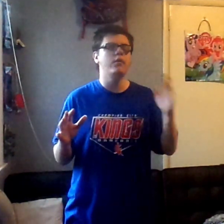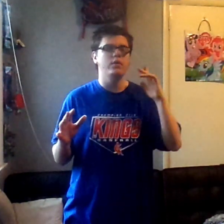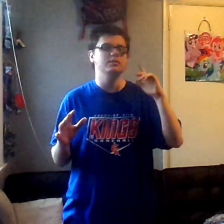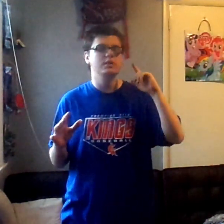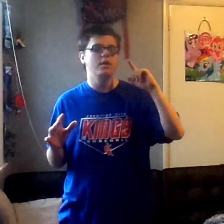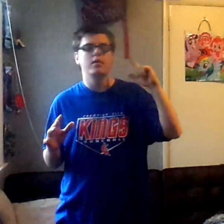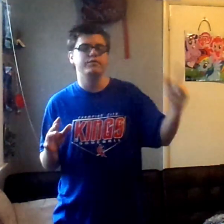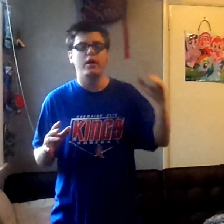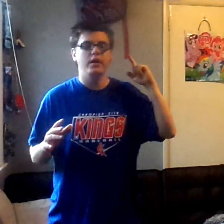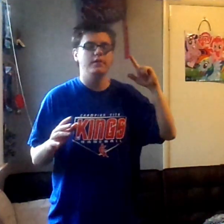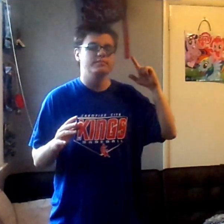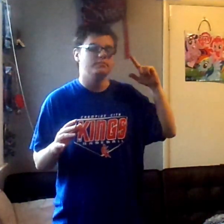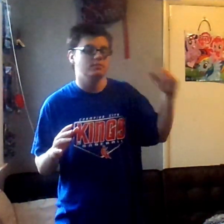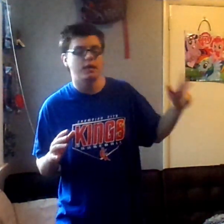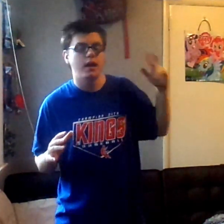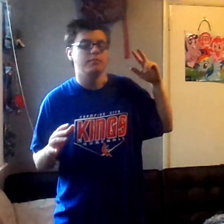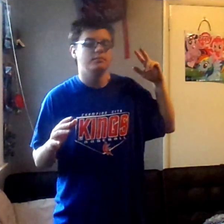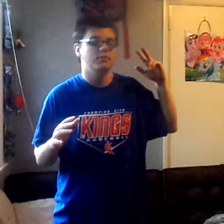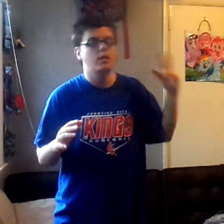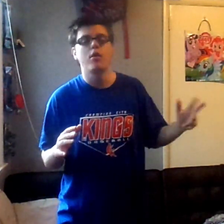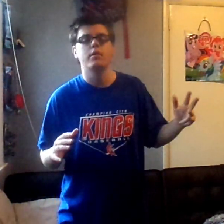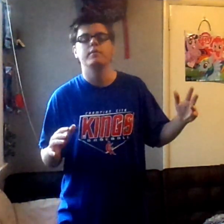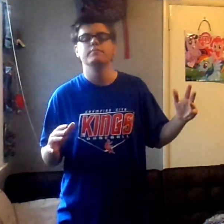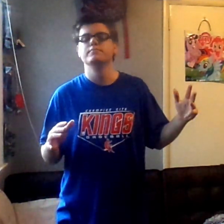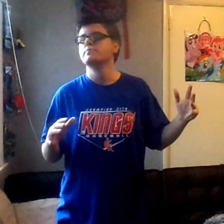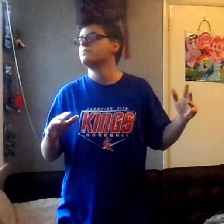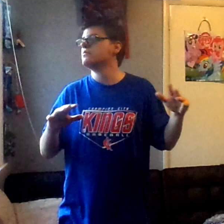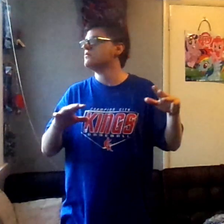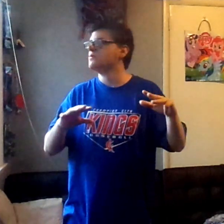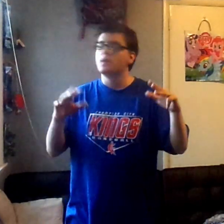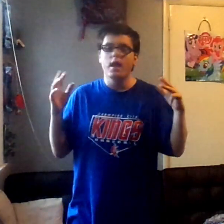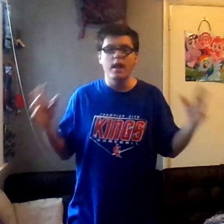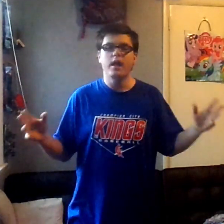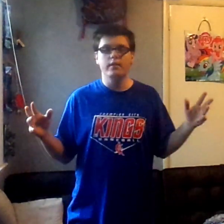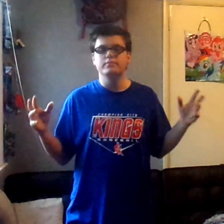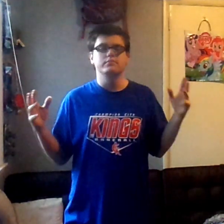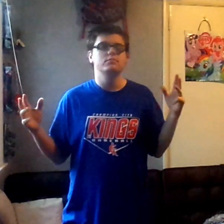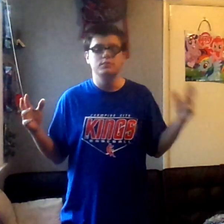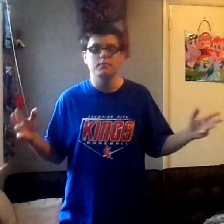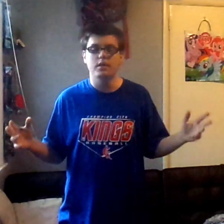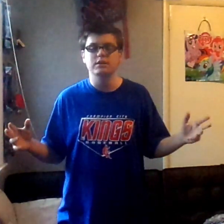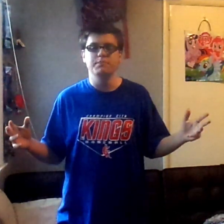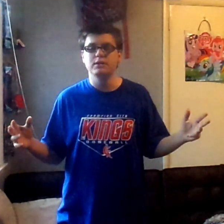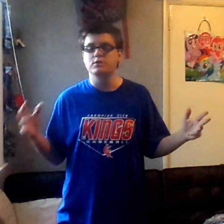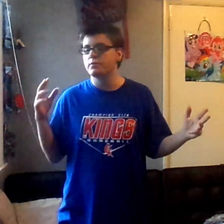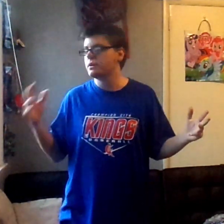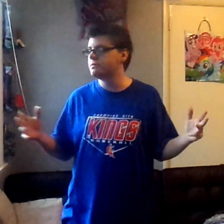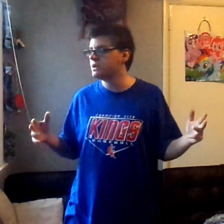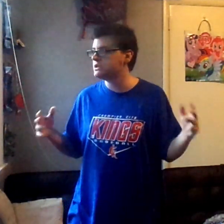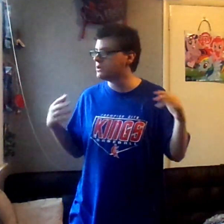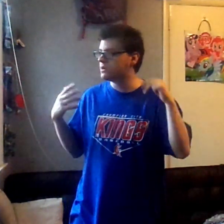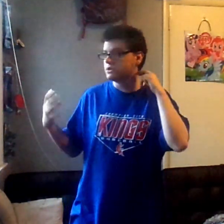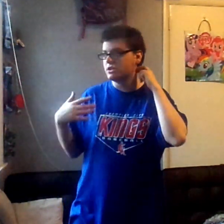was Freddie, Sam, and Carly. and sometimes Spencer, but Spencer was just